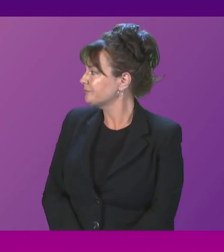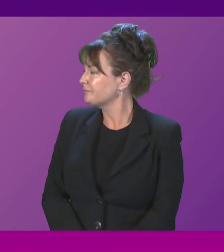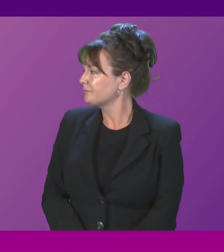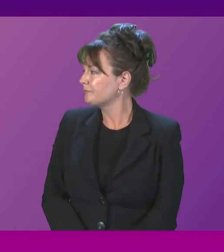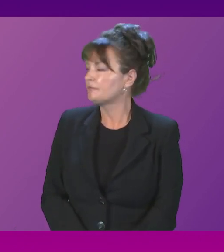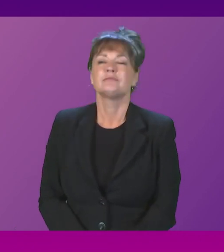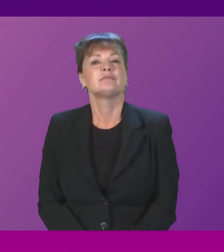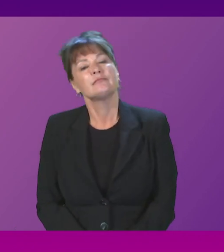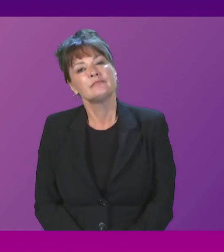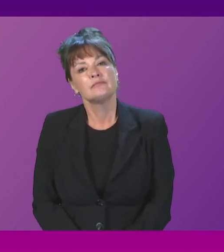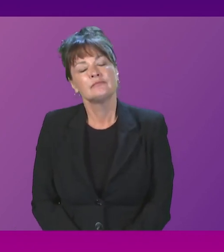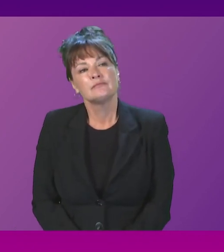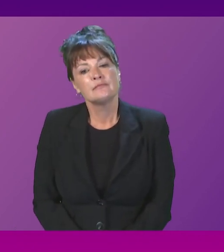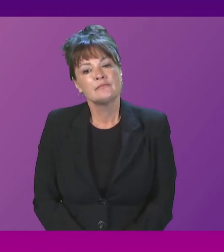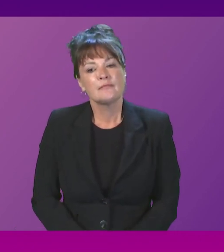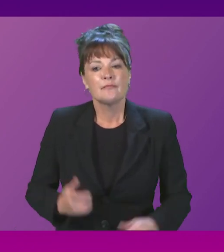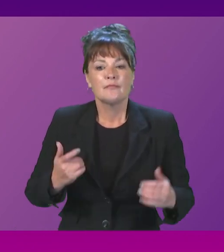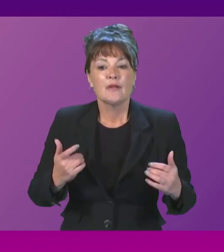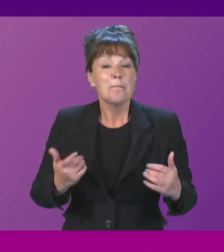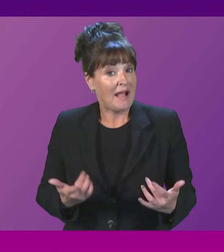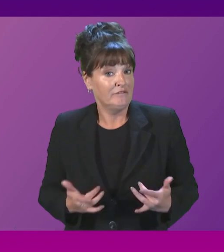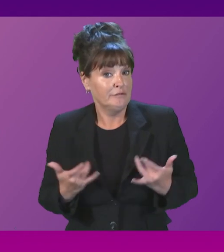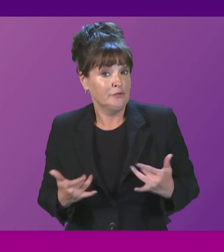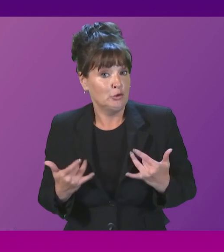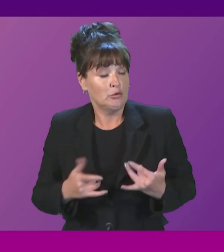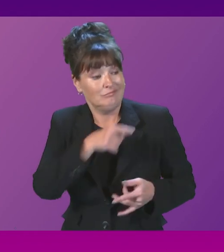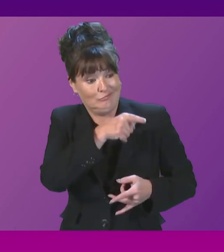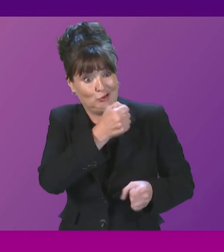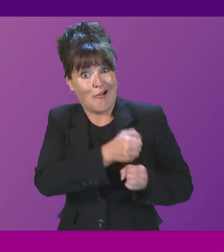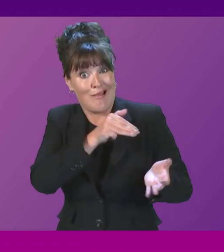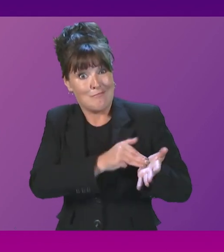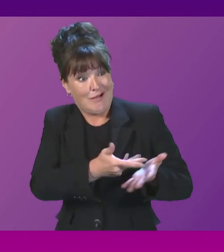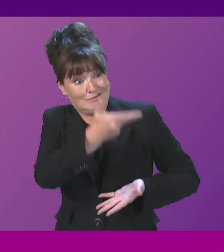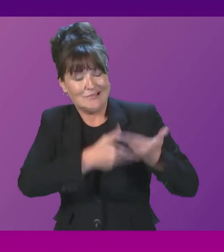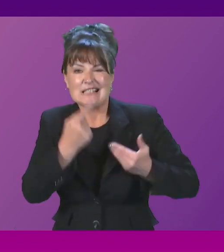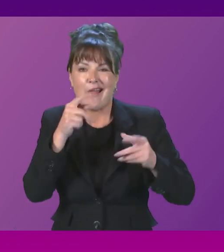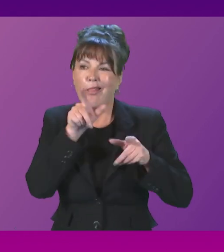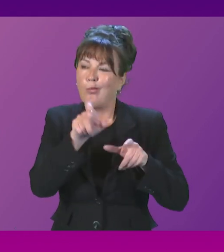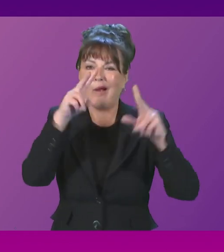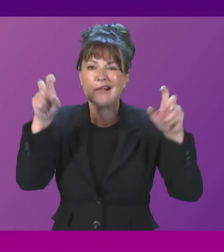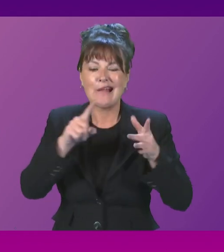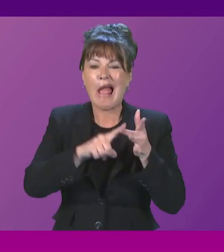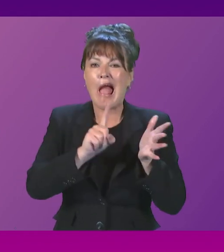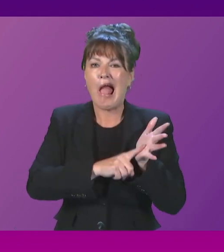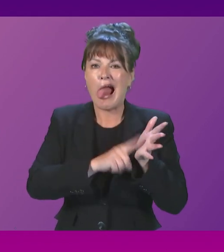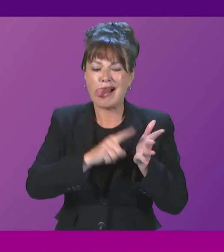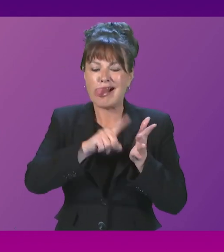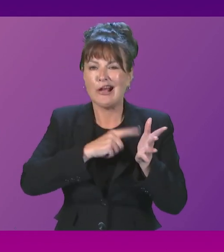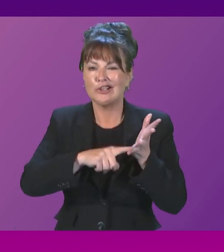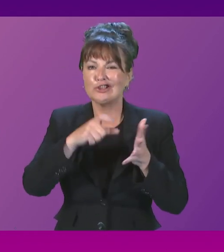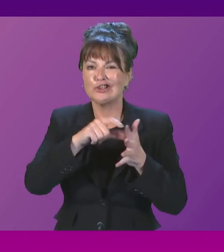My view is that when Gillian Martin describes it as ill-judged for the Conservatives